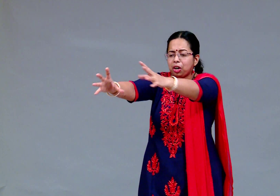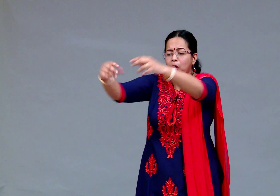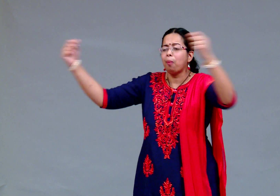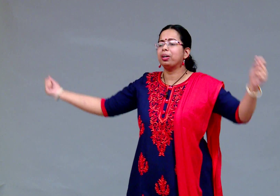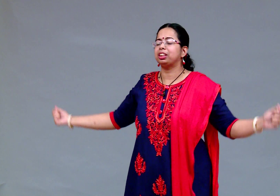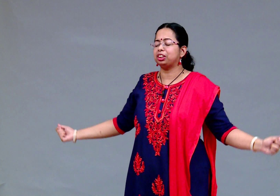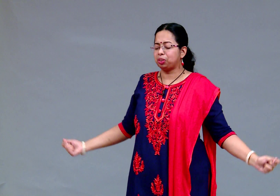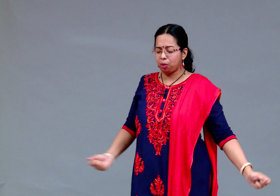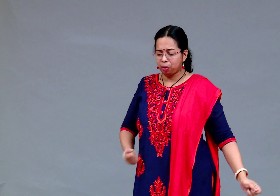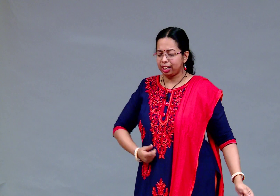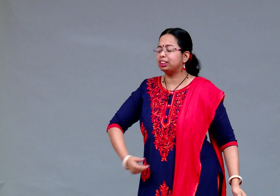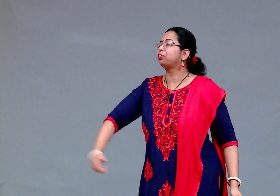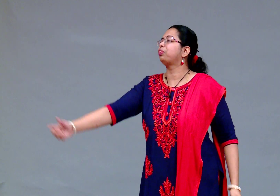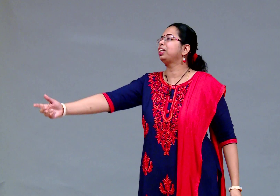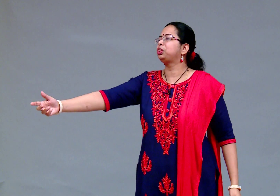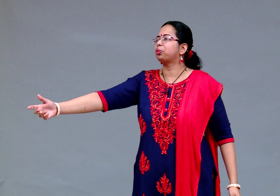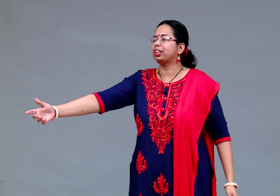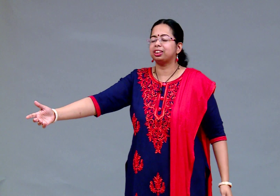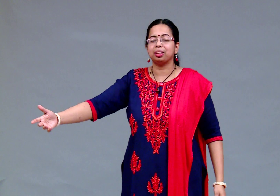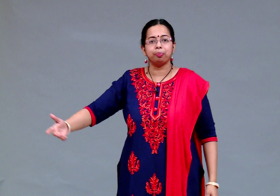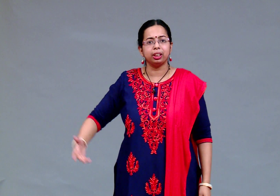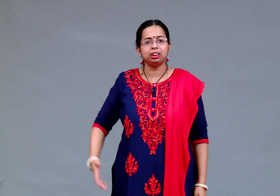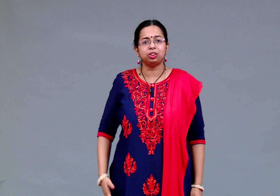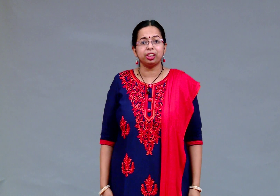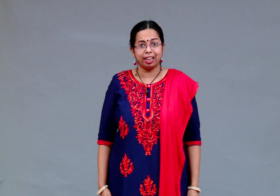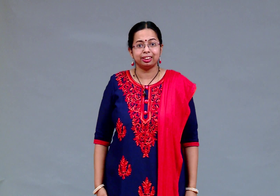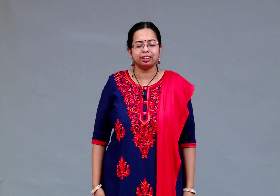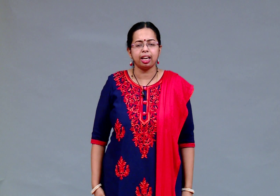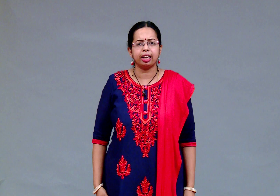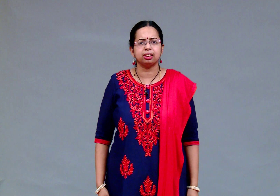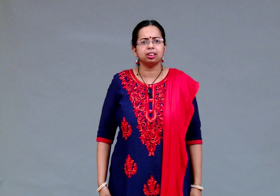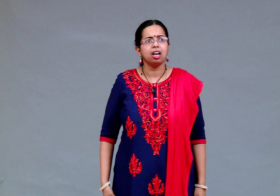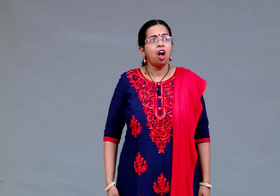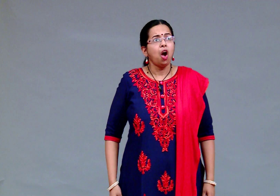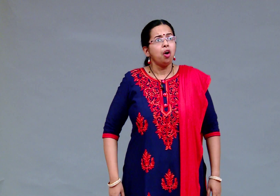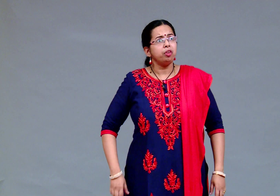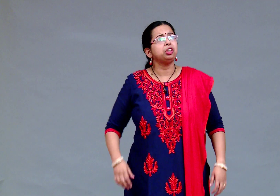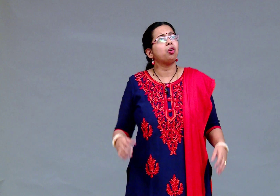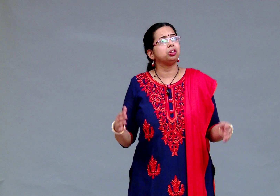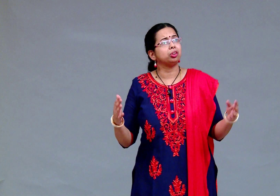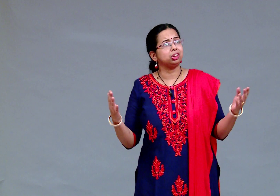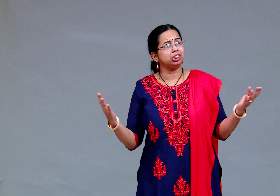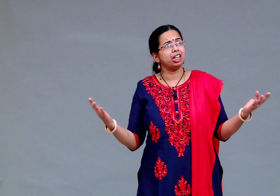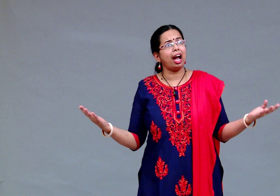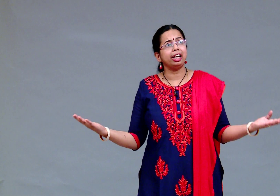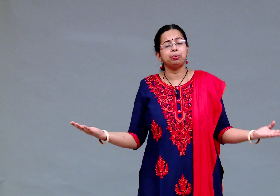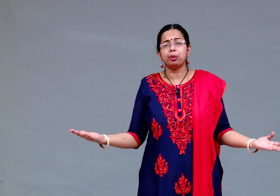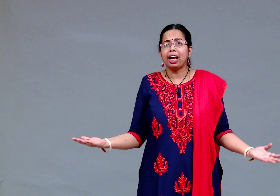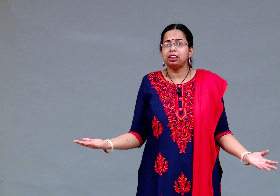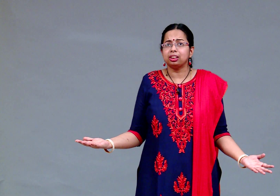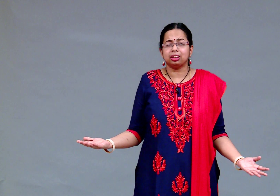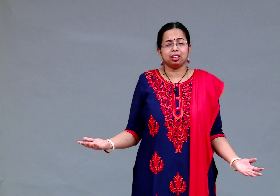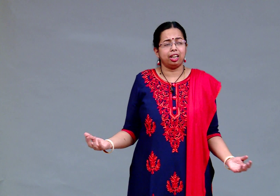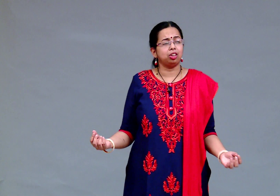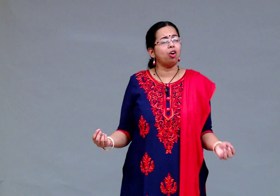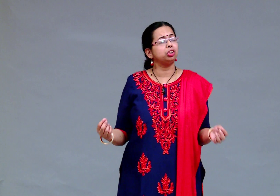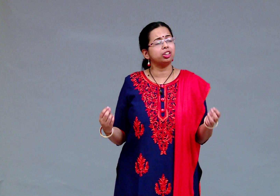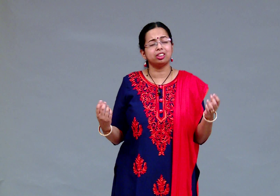opened the door and she went towards the birch tree and said with all those dried branches I thought your